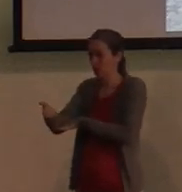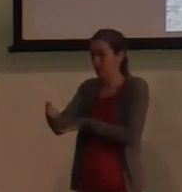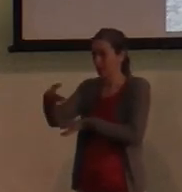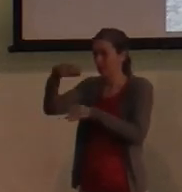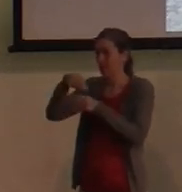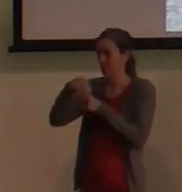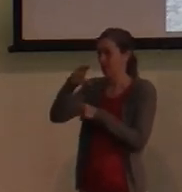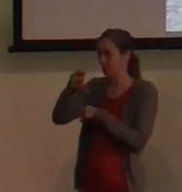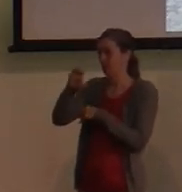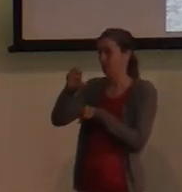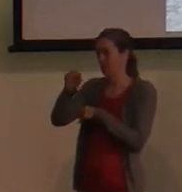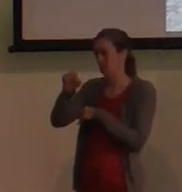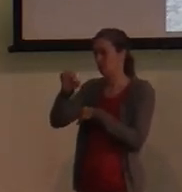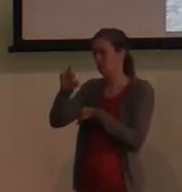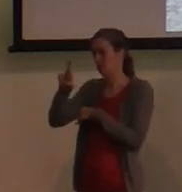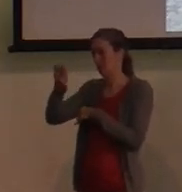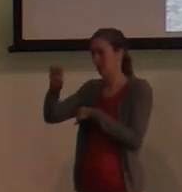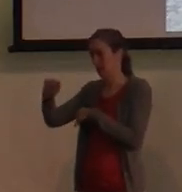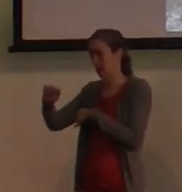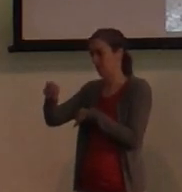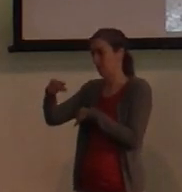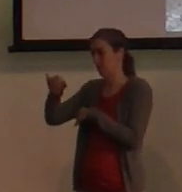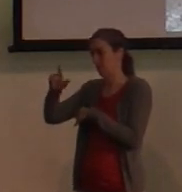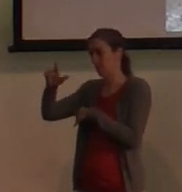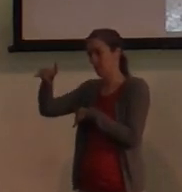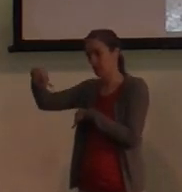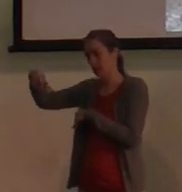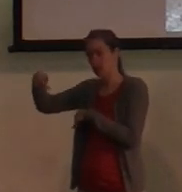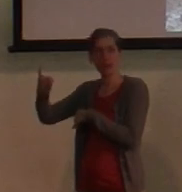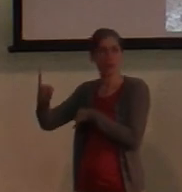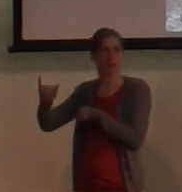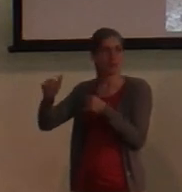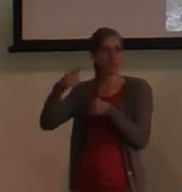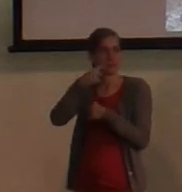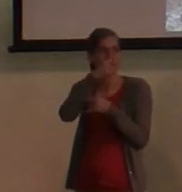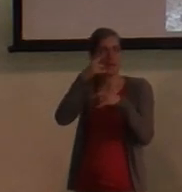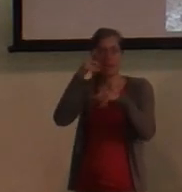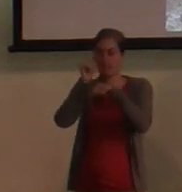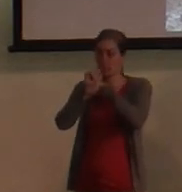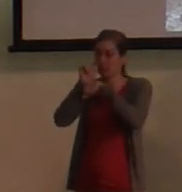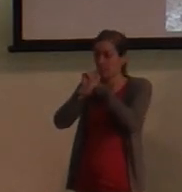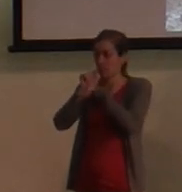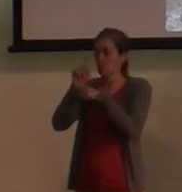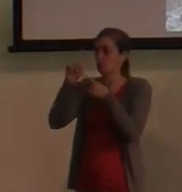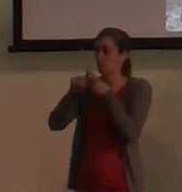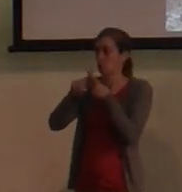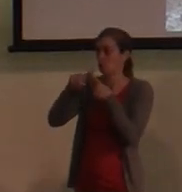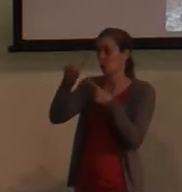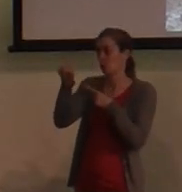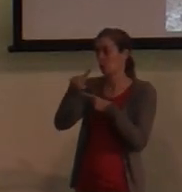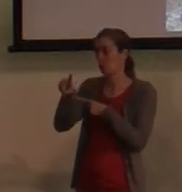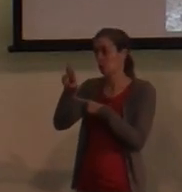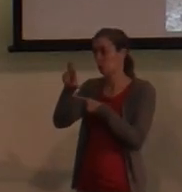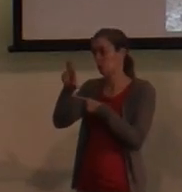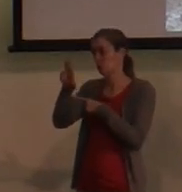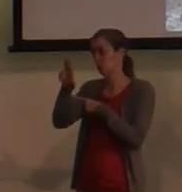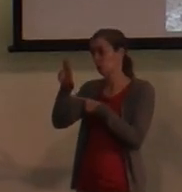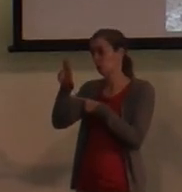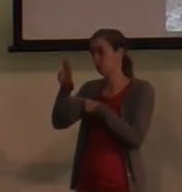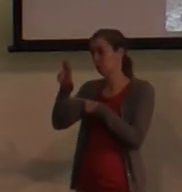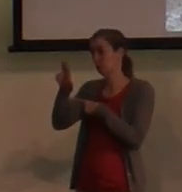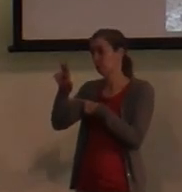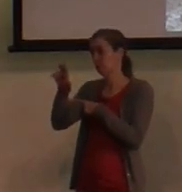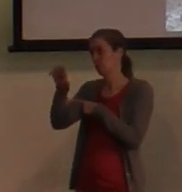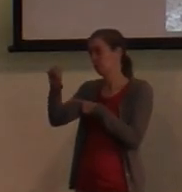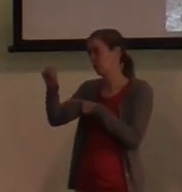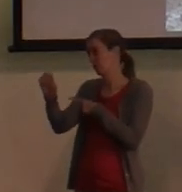Caesarea Philippi. That was the temple to Zeus. And there was also a temple to Pan. And as you walk, I mean, a size maybe a little